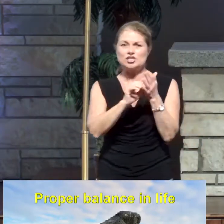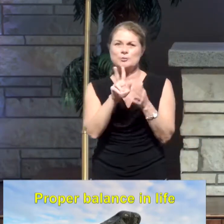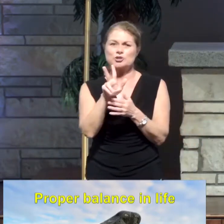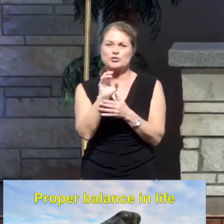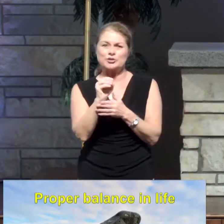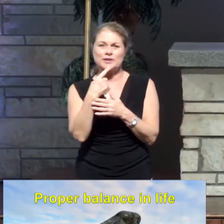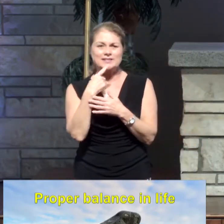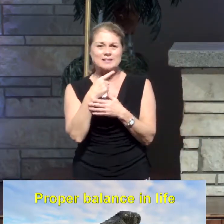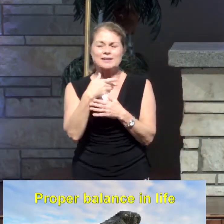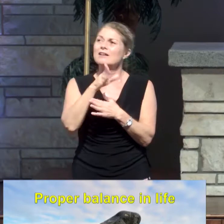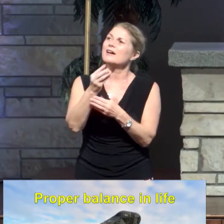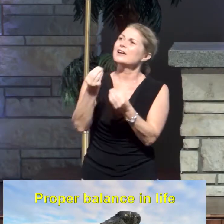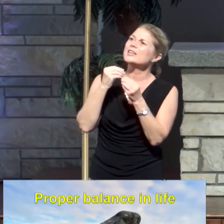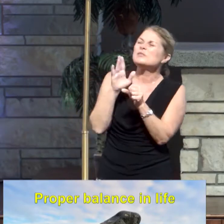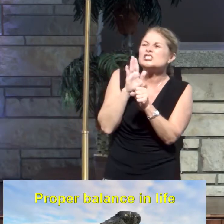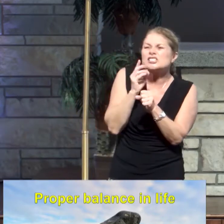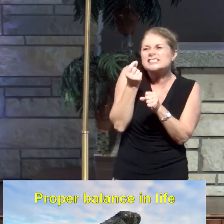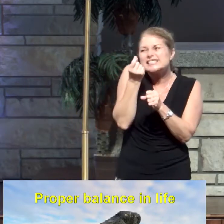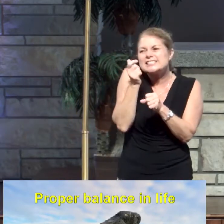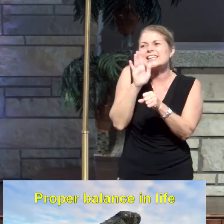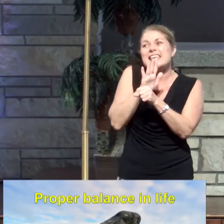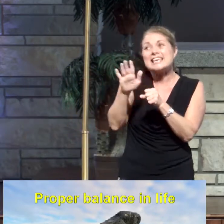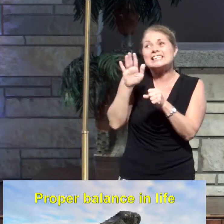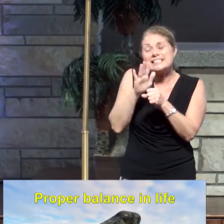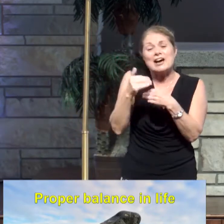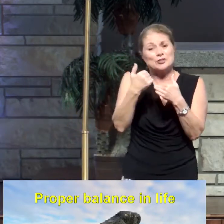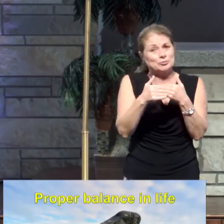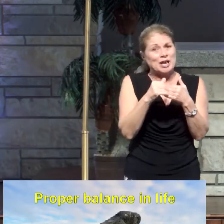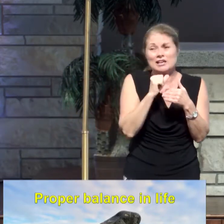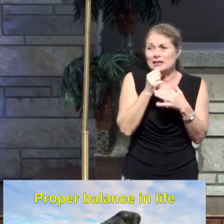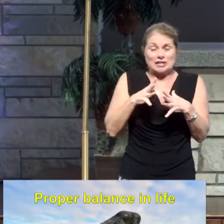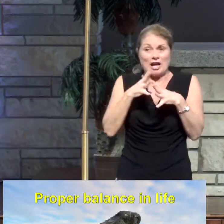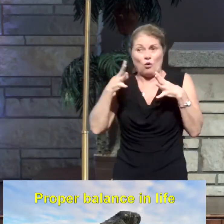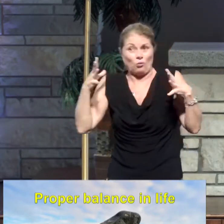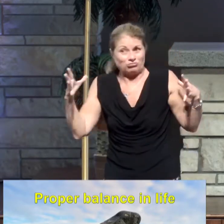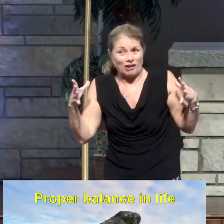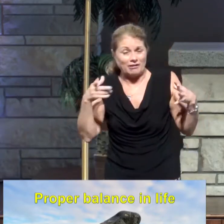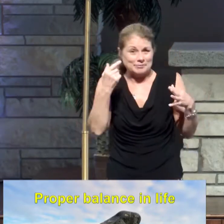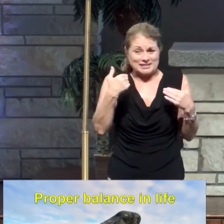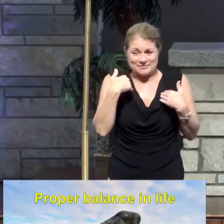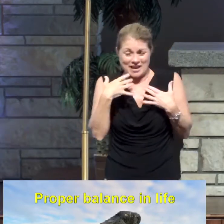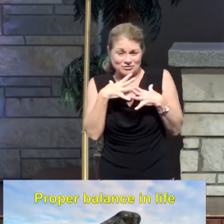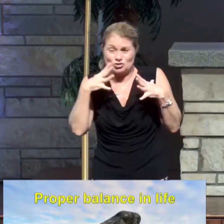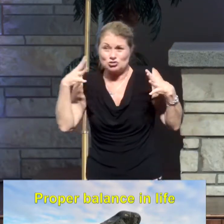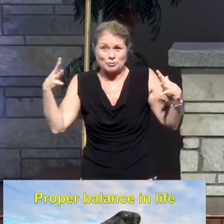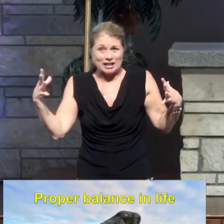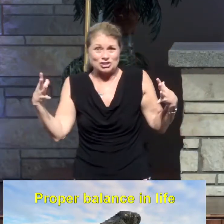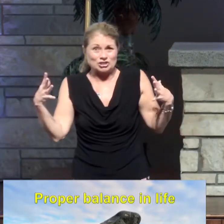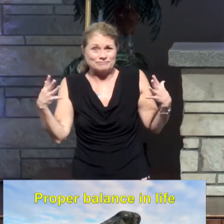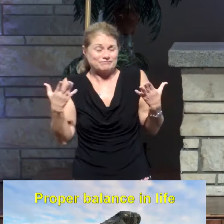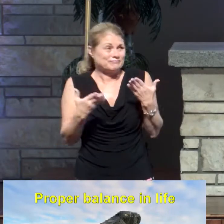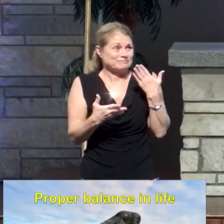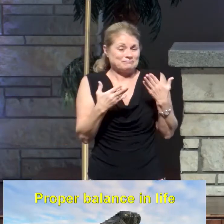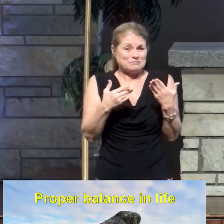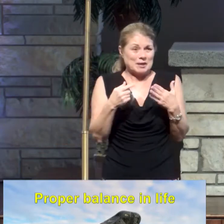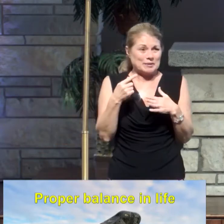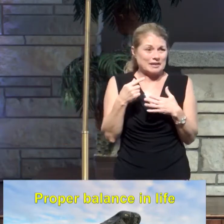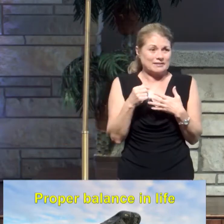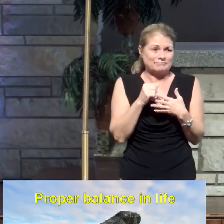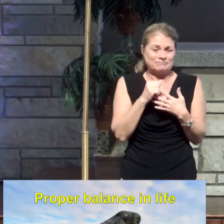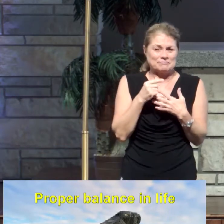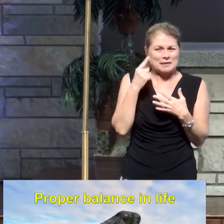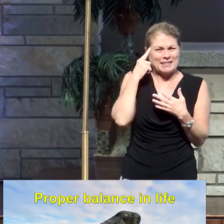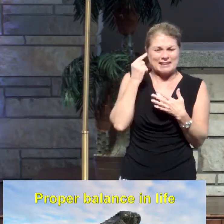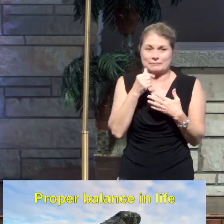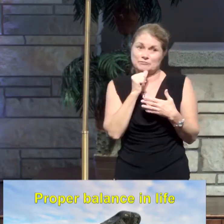give me enough daily bread. Just give me enough. Don't give me an overabundance because if I have too much, I might think to myself, I don't need you